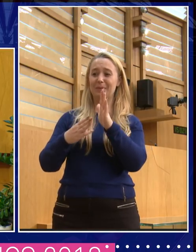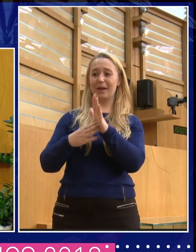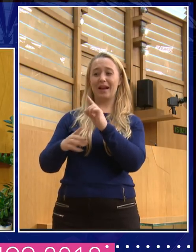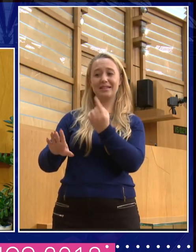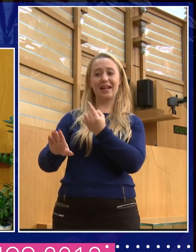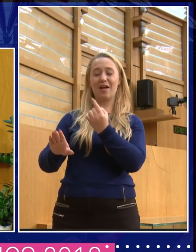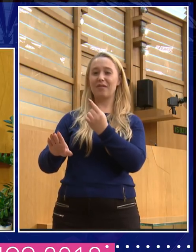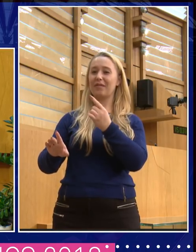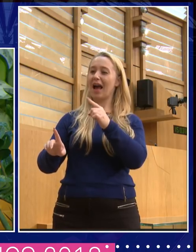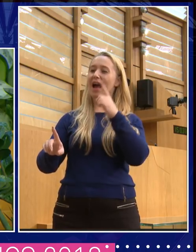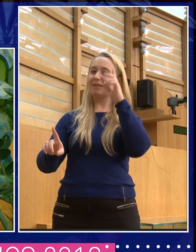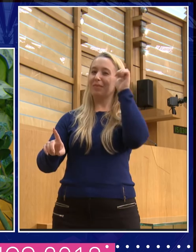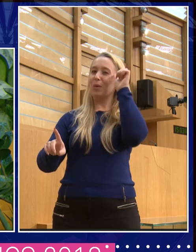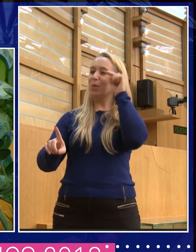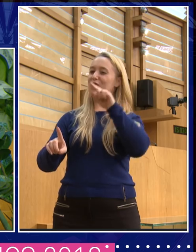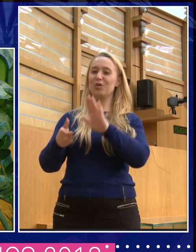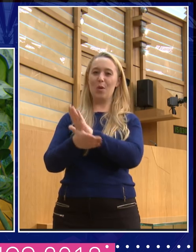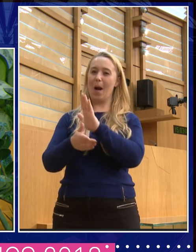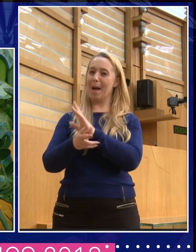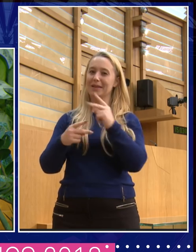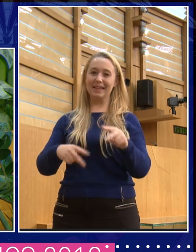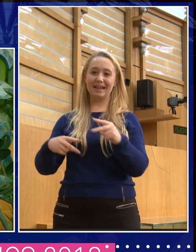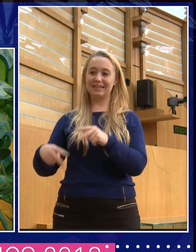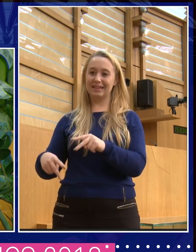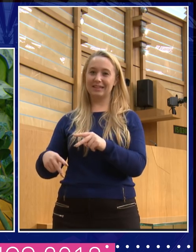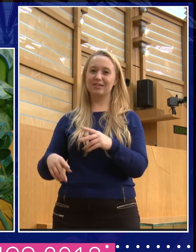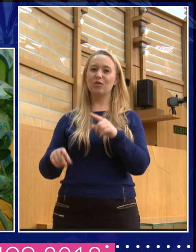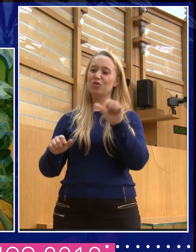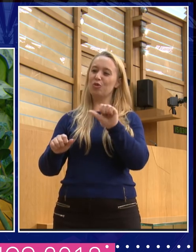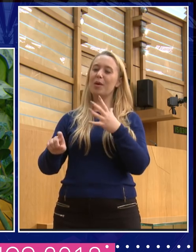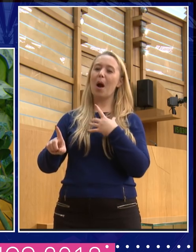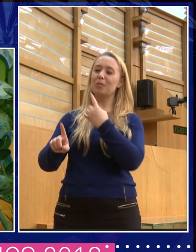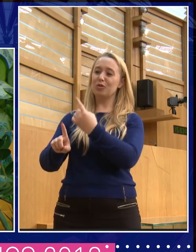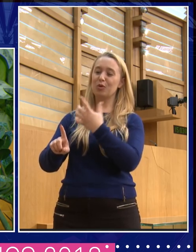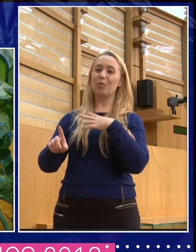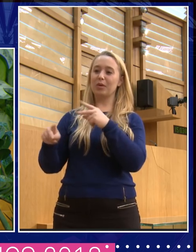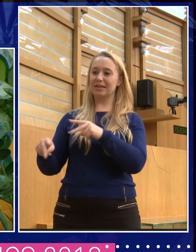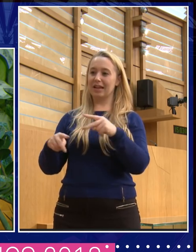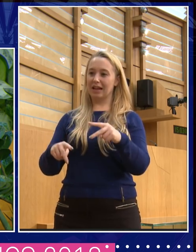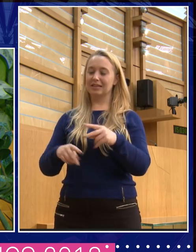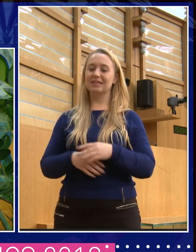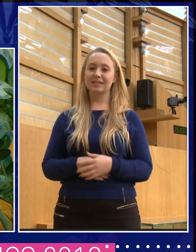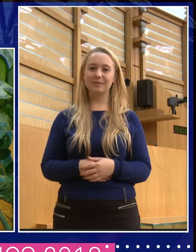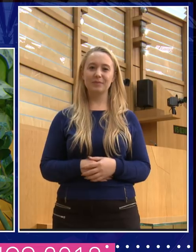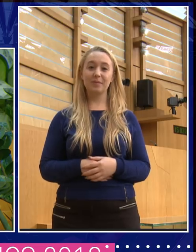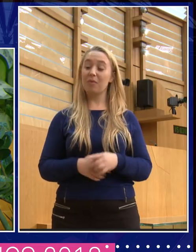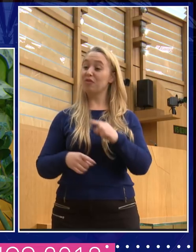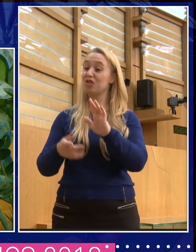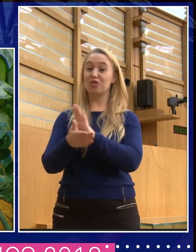I mean, nice idea. don't, you know, dance all she likes. I love her shoes, you know, and I think, why the hell not? You know, I think, why the hell not?